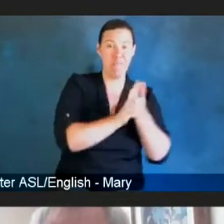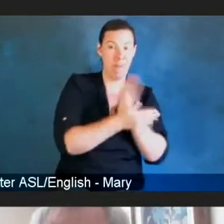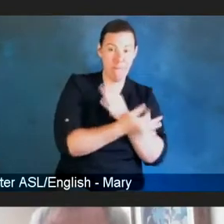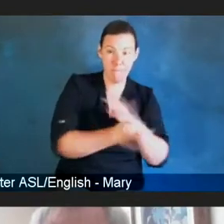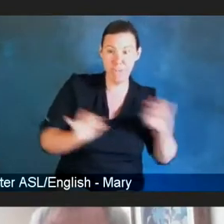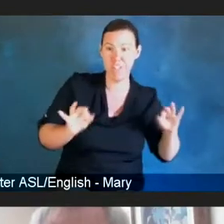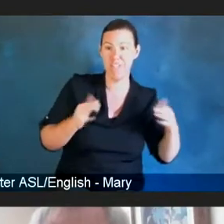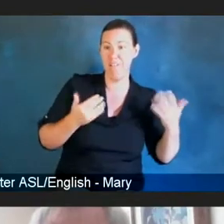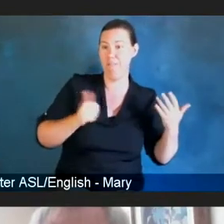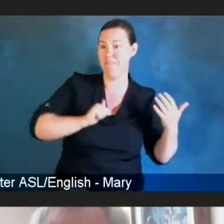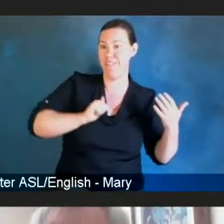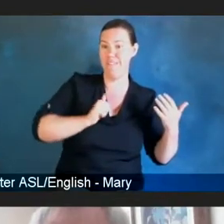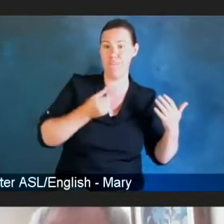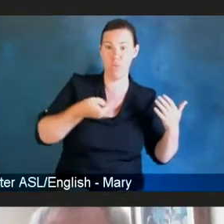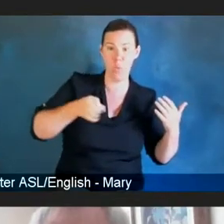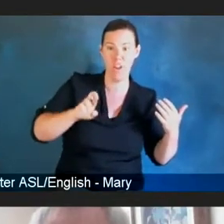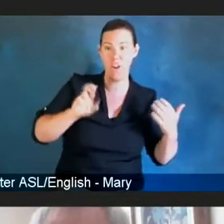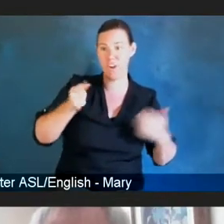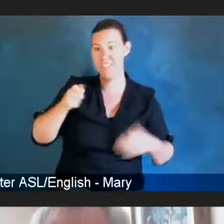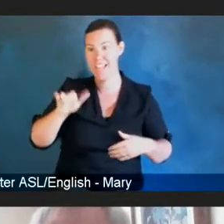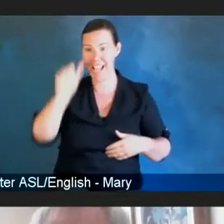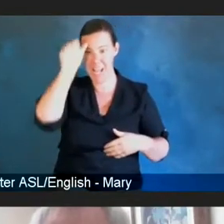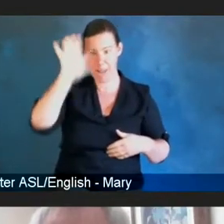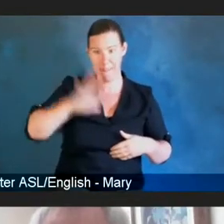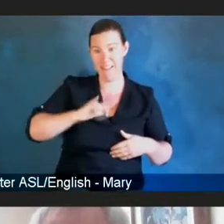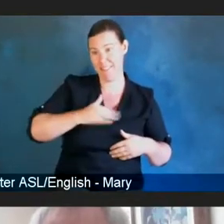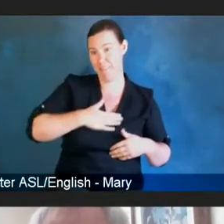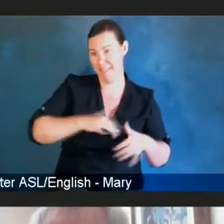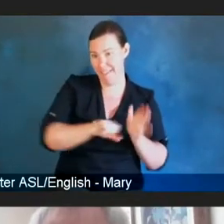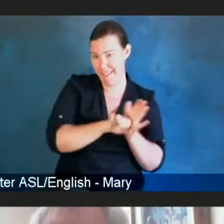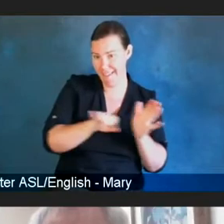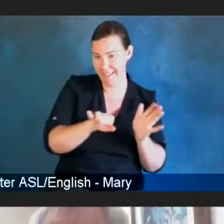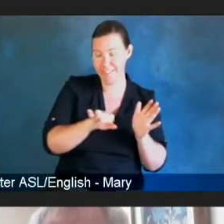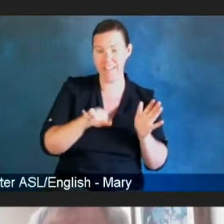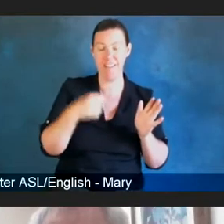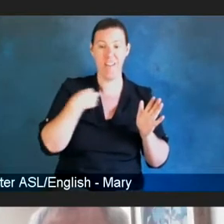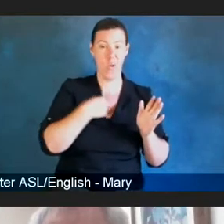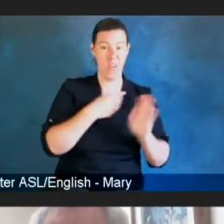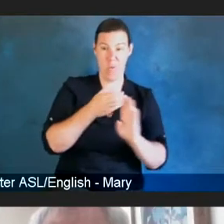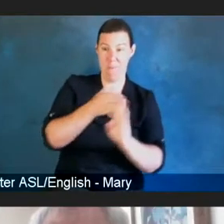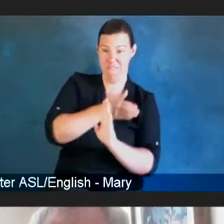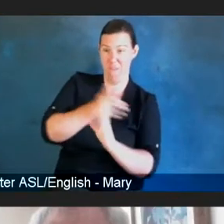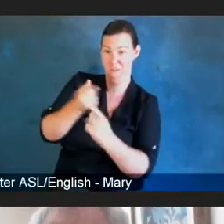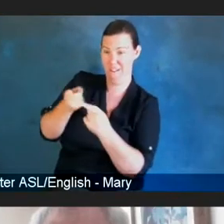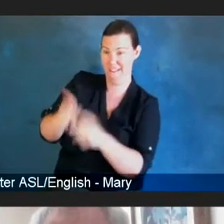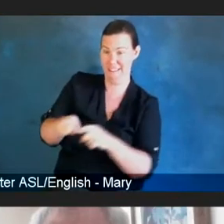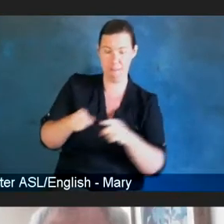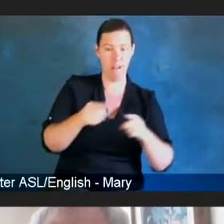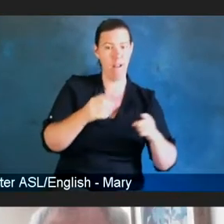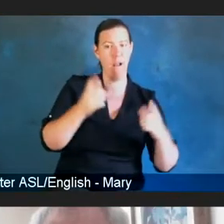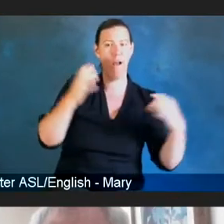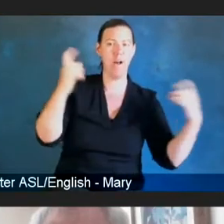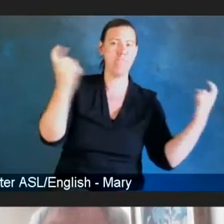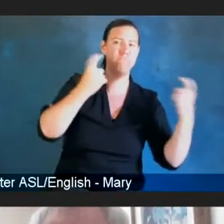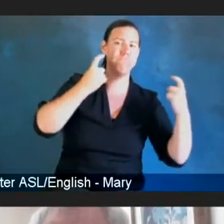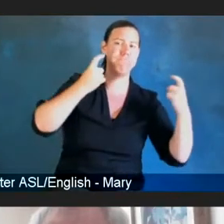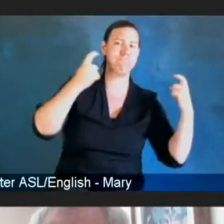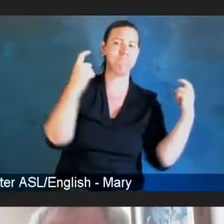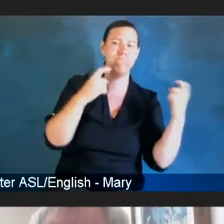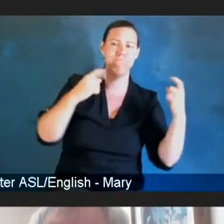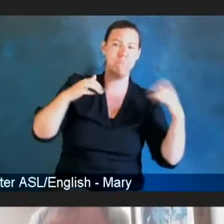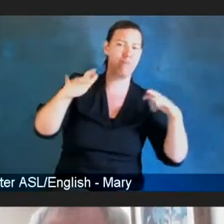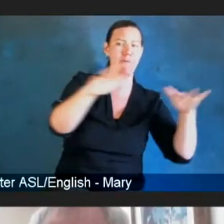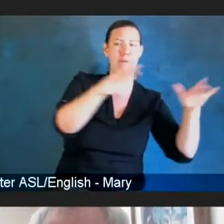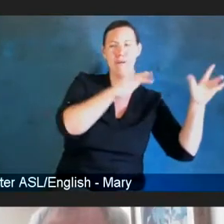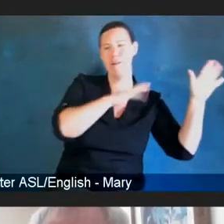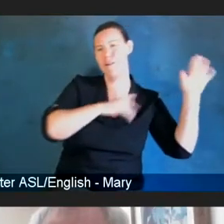how I identify with myself. But it really was a stop, like